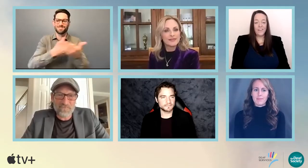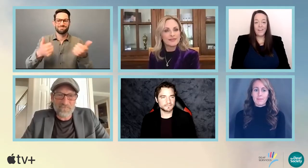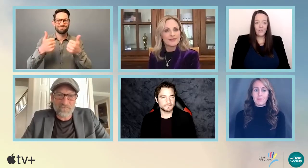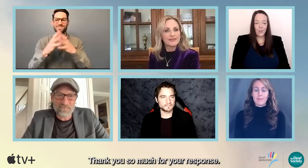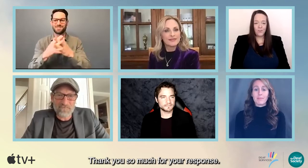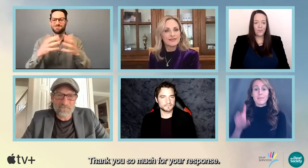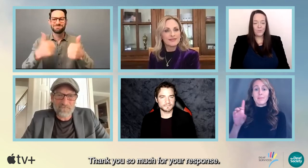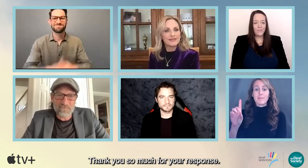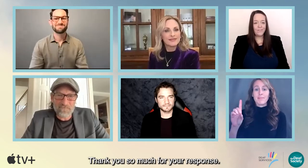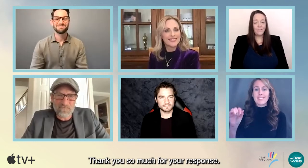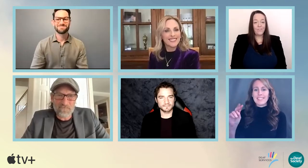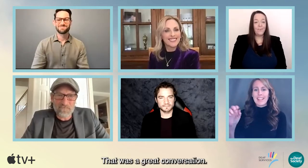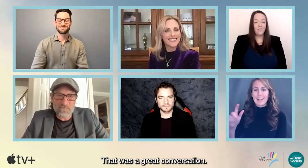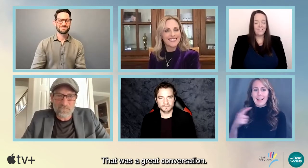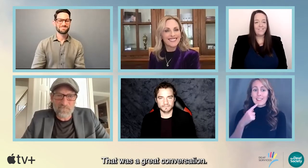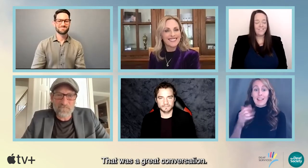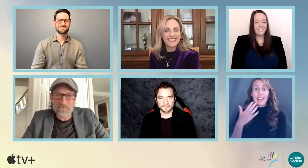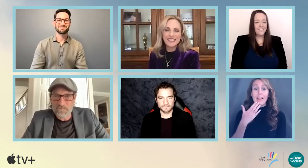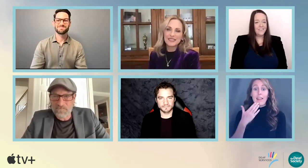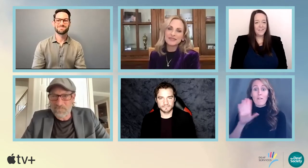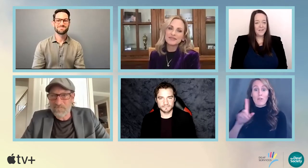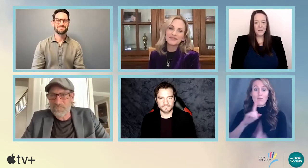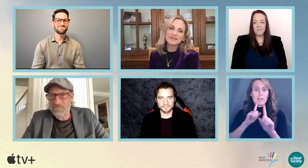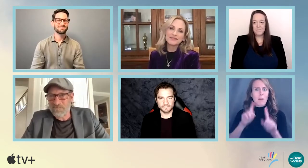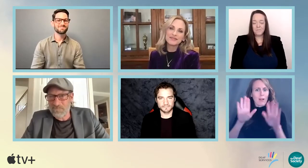Absolutely. Thank you so much for your response. That was a great conversation.